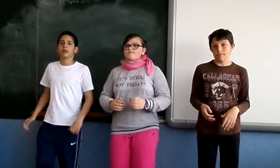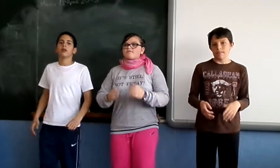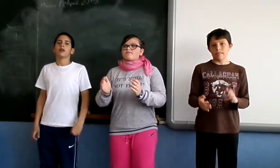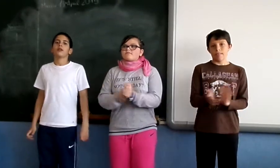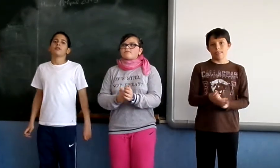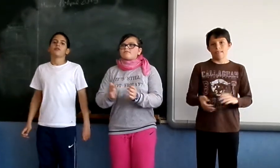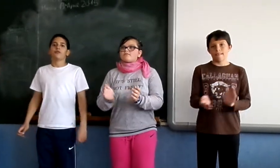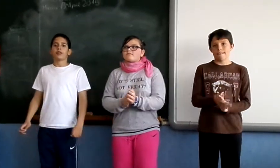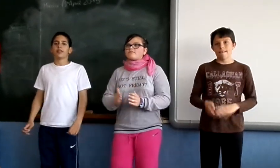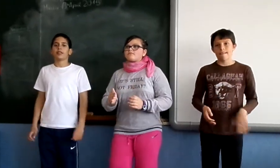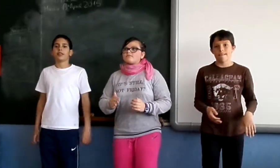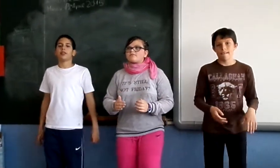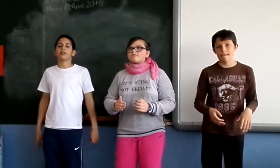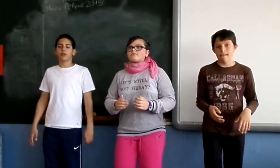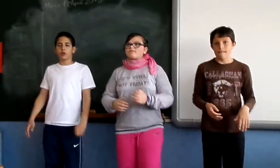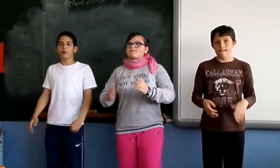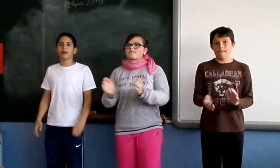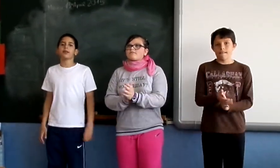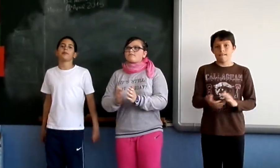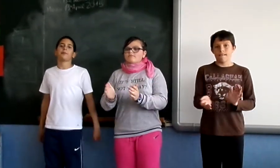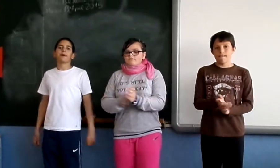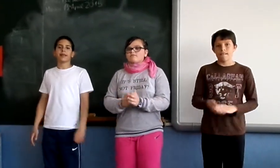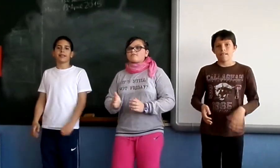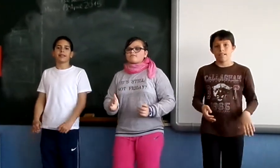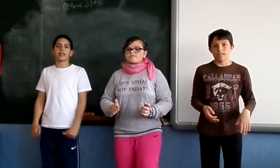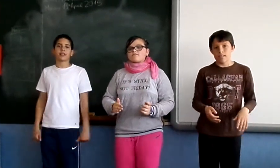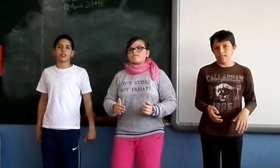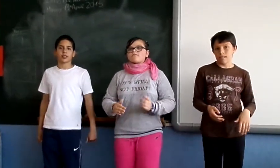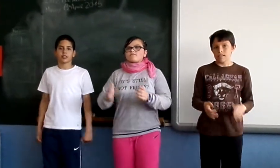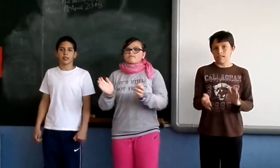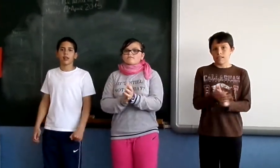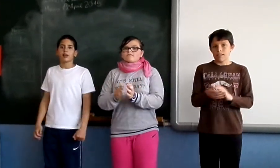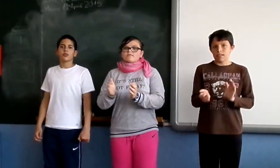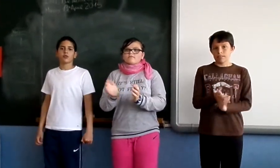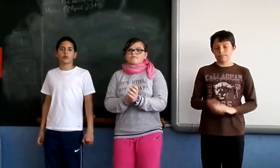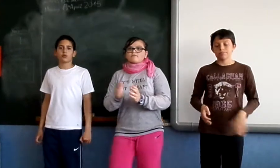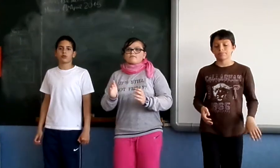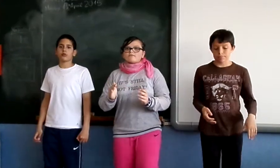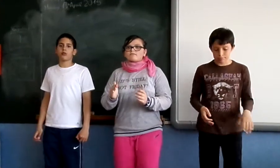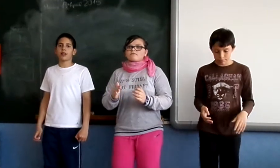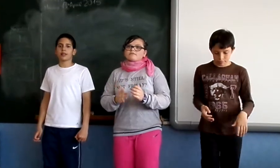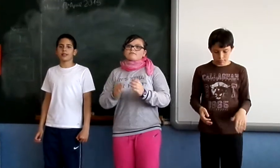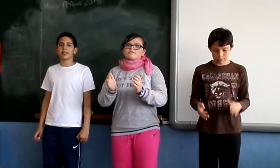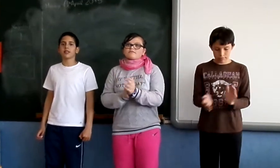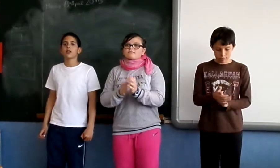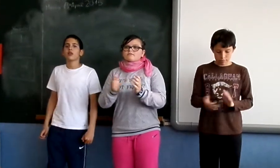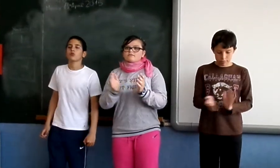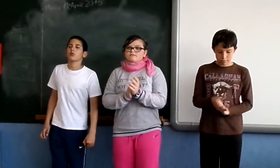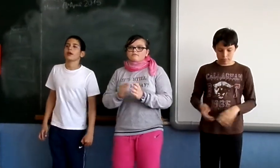And heat over baking sheet to 220.